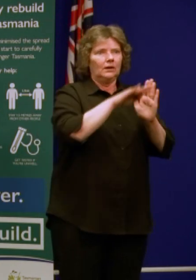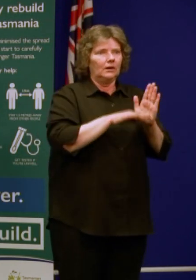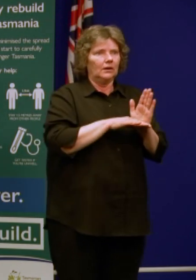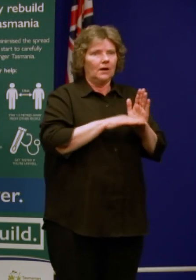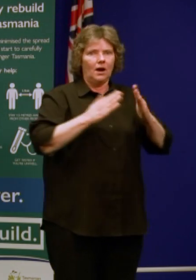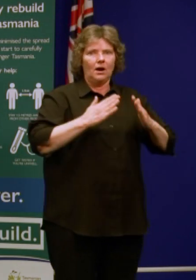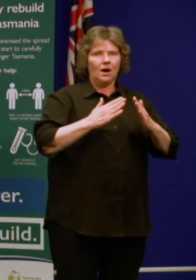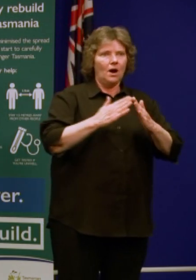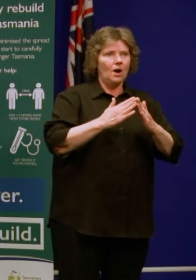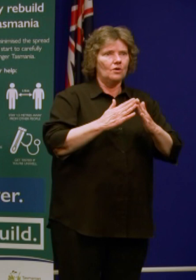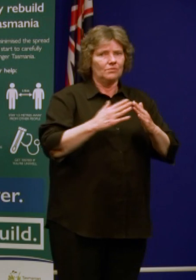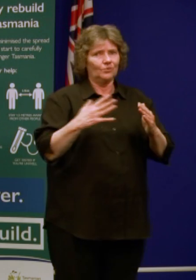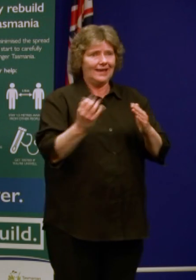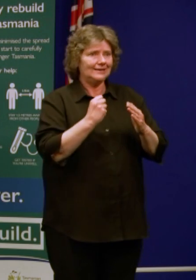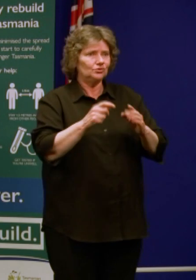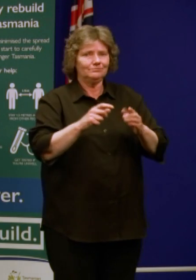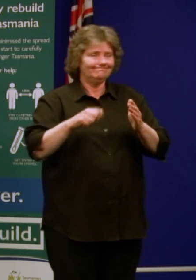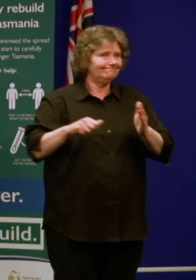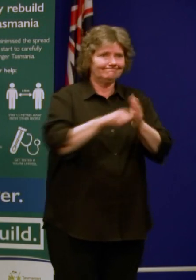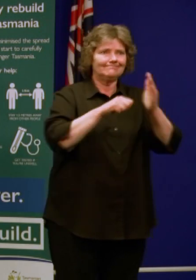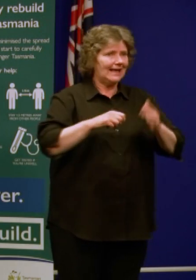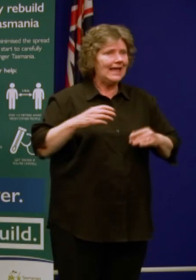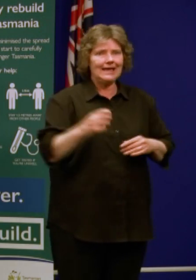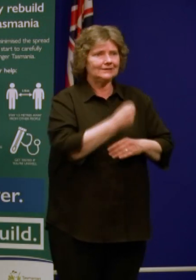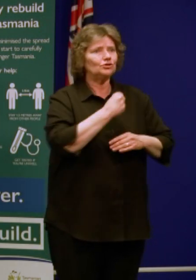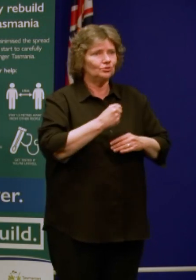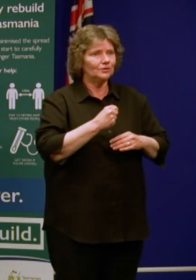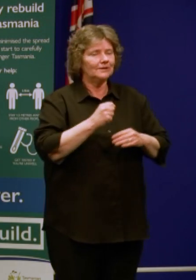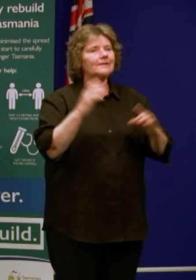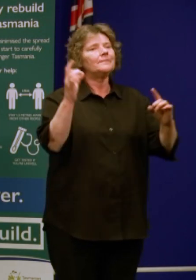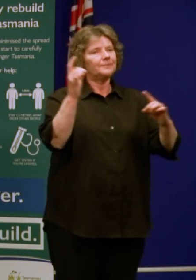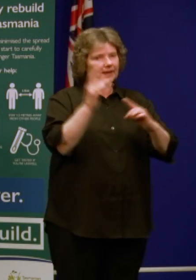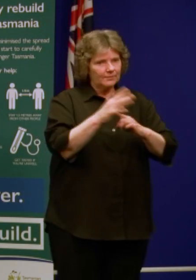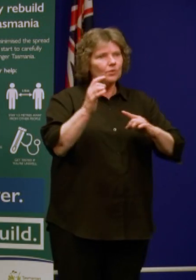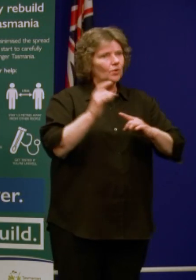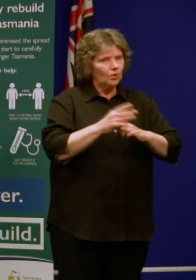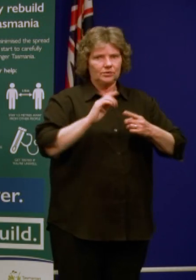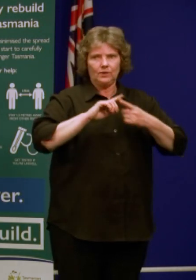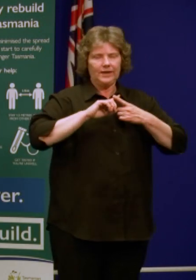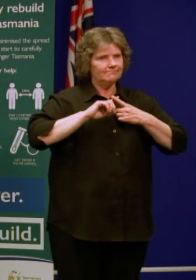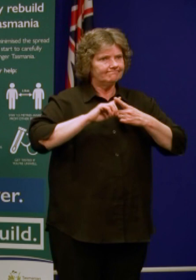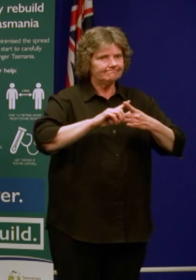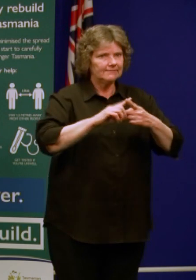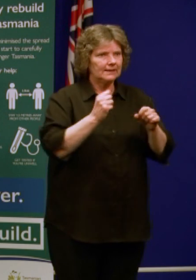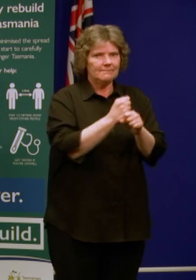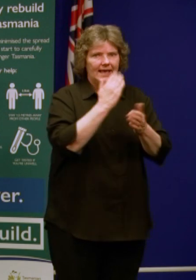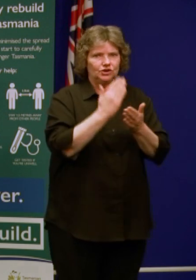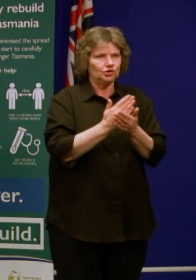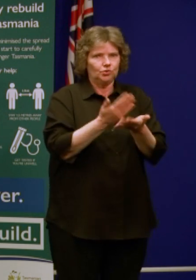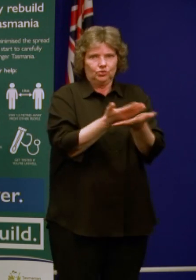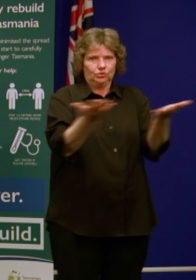do some very very tough things. It's important that we continue to ensure that we don't forget,